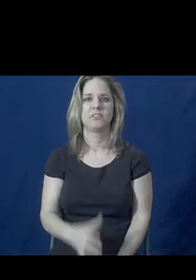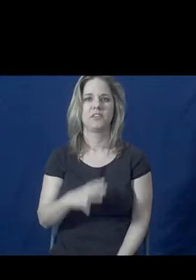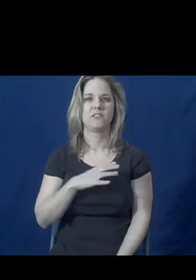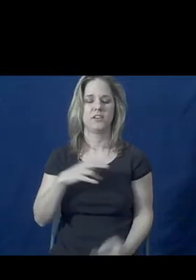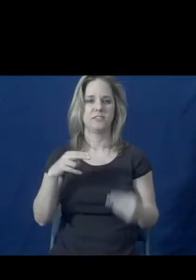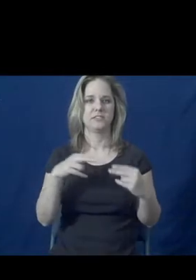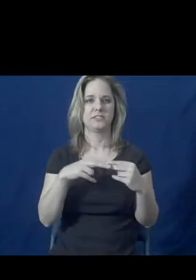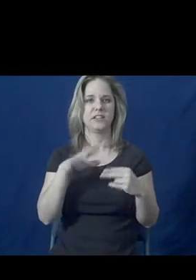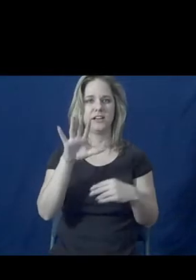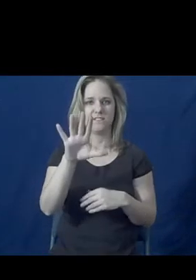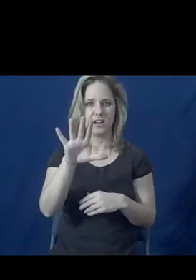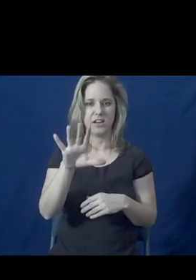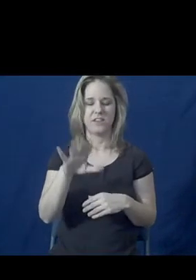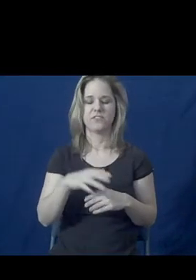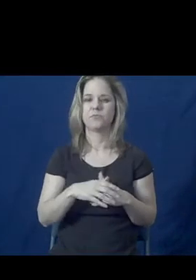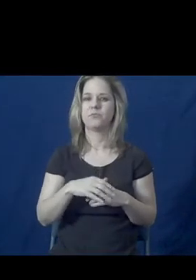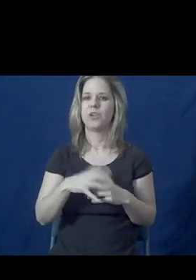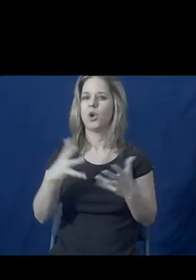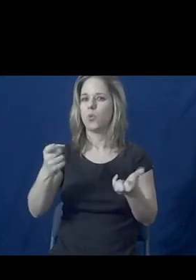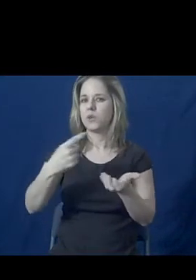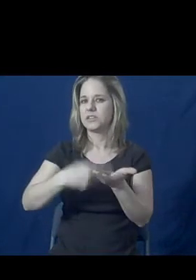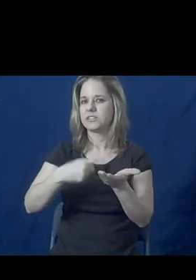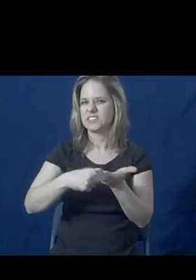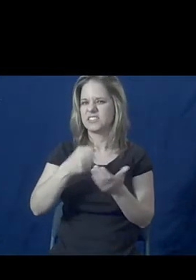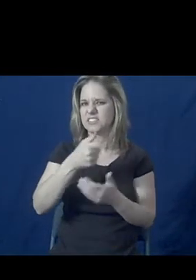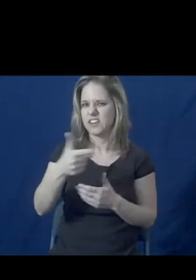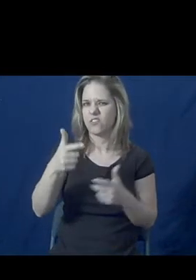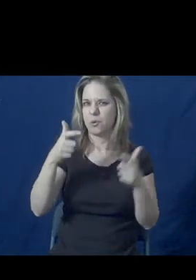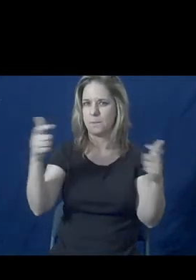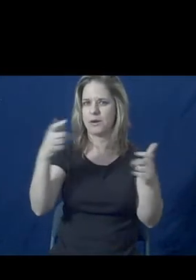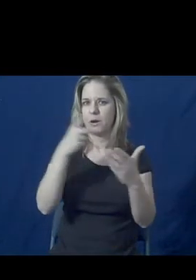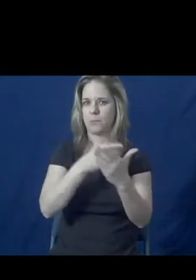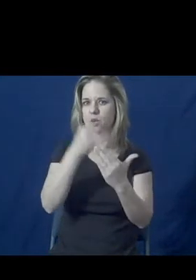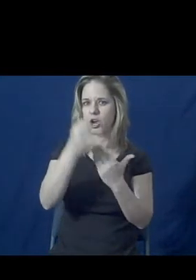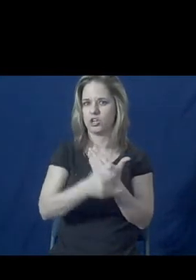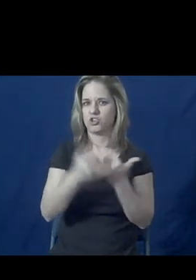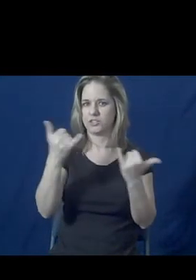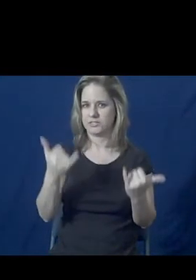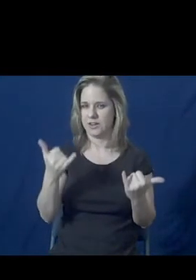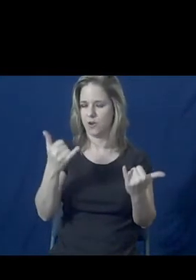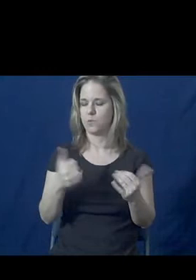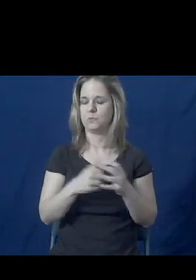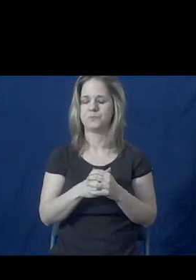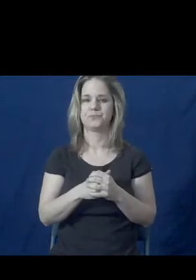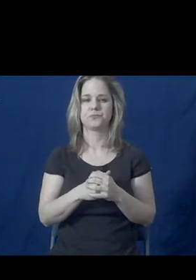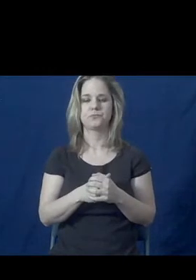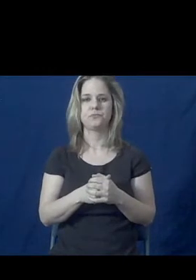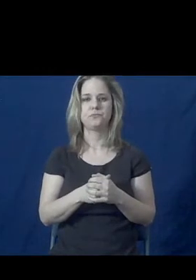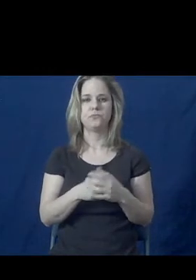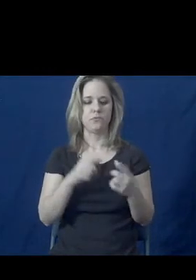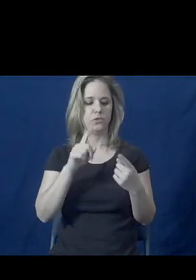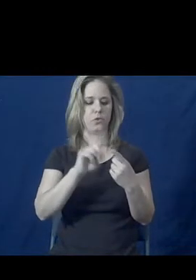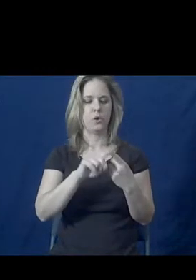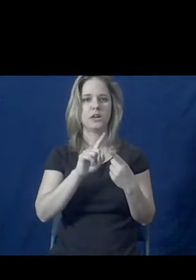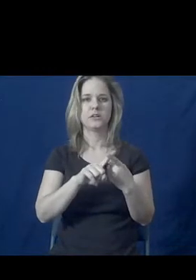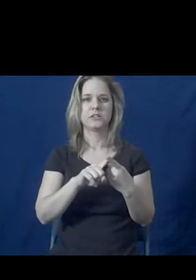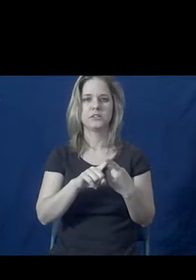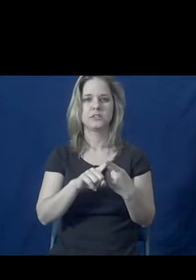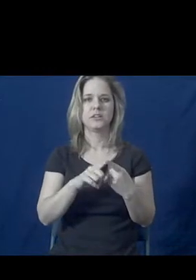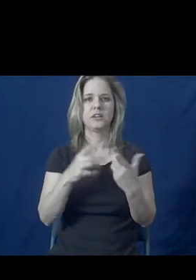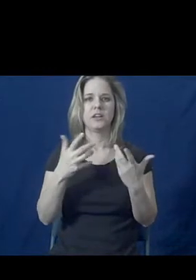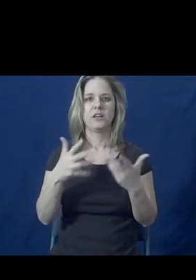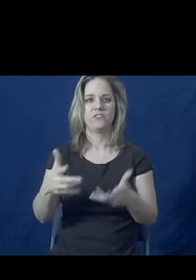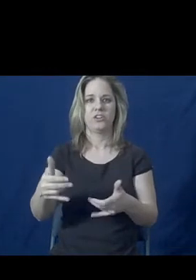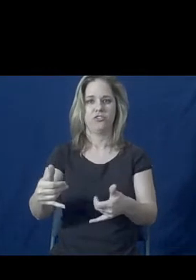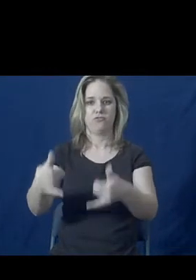Slide five, I'm going to talk about just a couple of big issues that we're involved in right now. One is that we